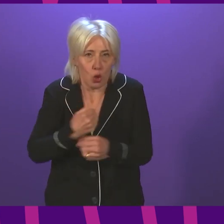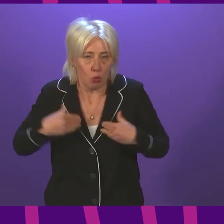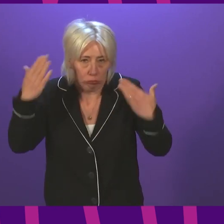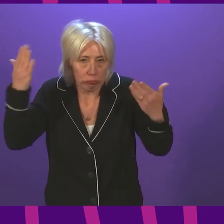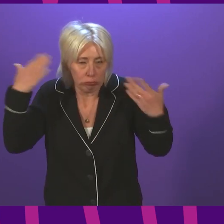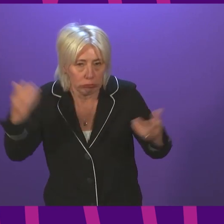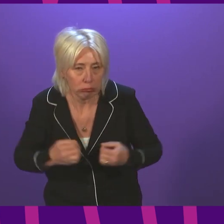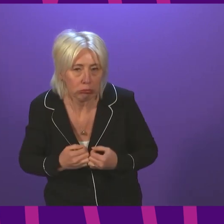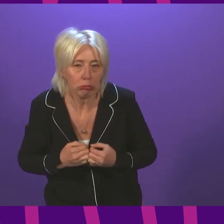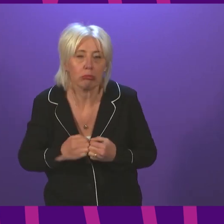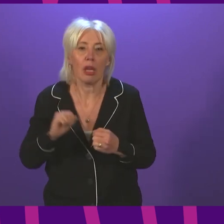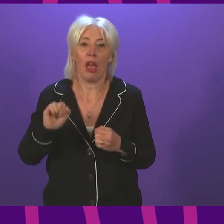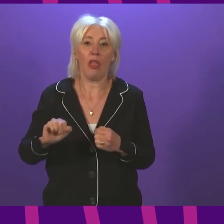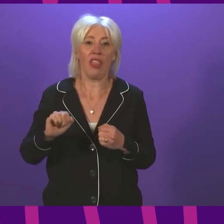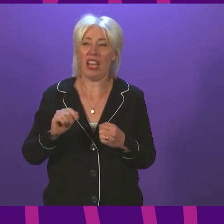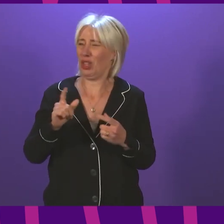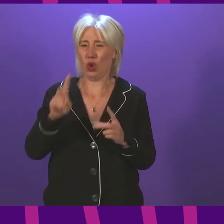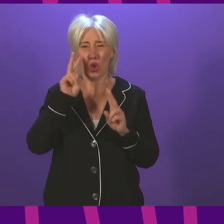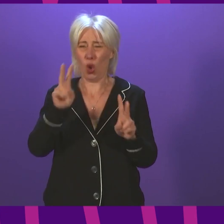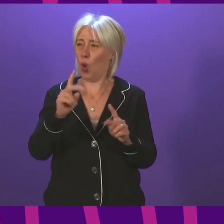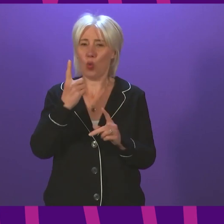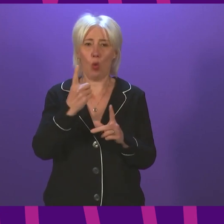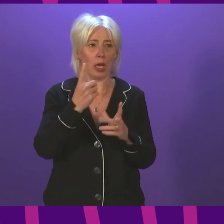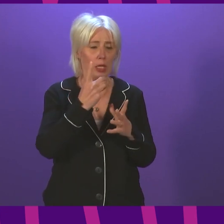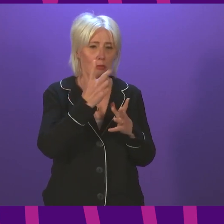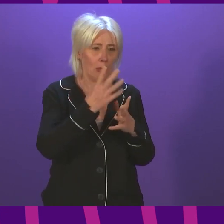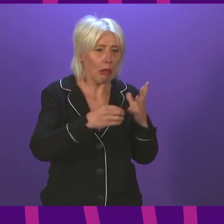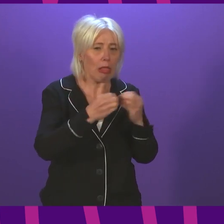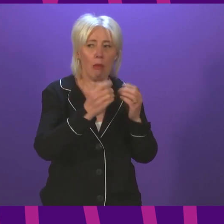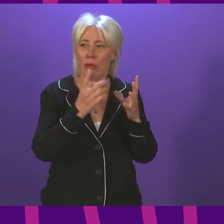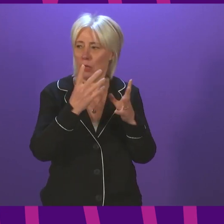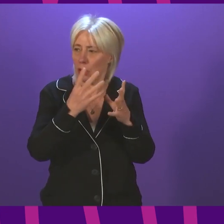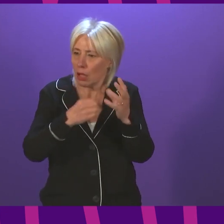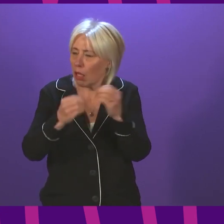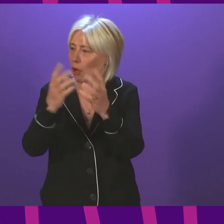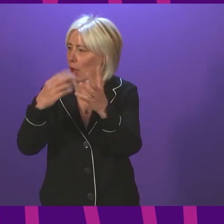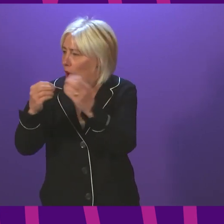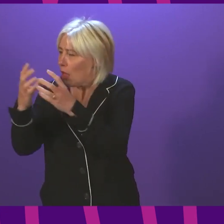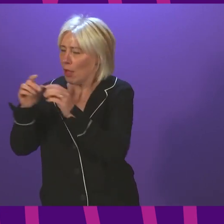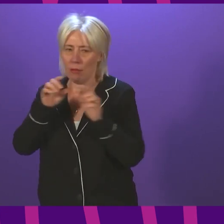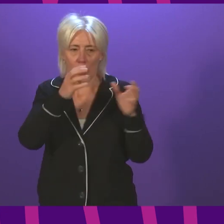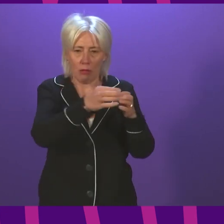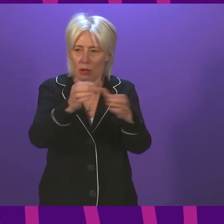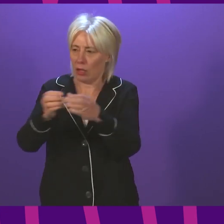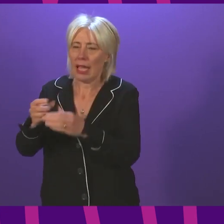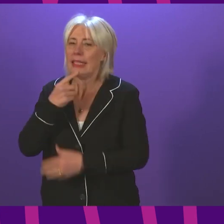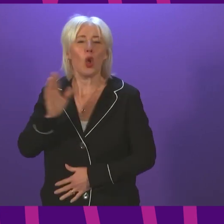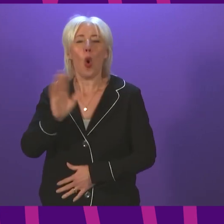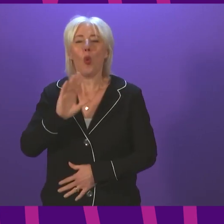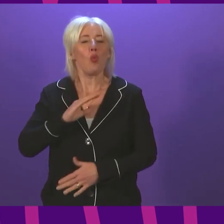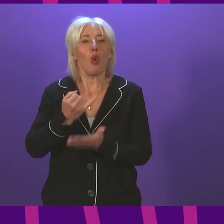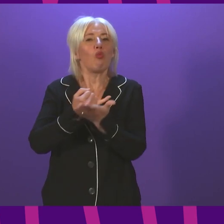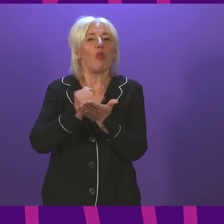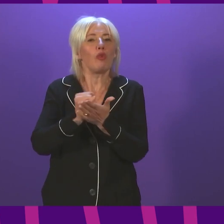Then we had the farcical scenes as one club after another across Scotland came out to say they wouldn't refuse fans